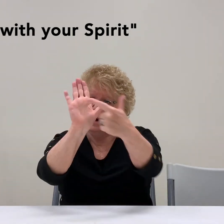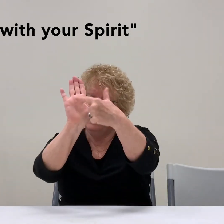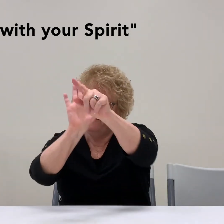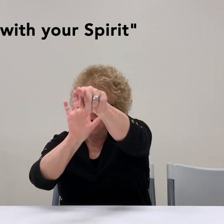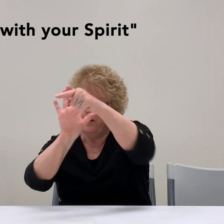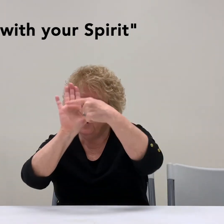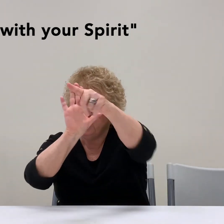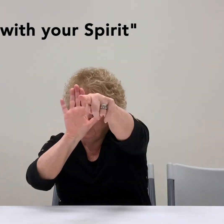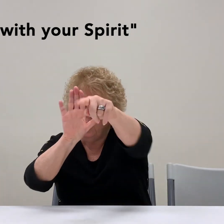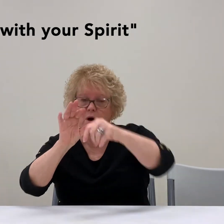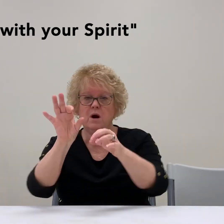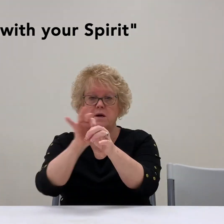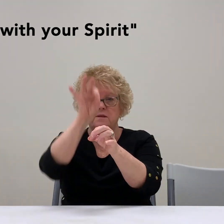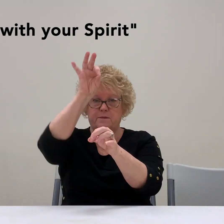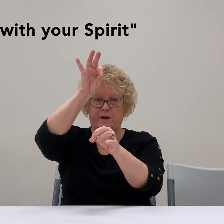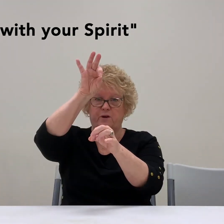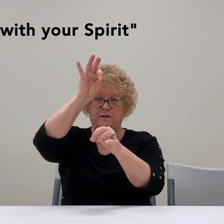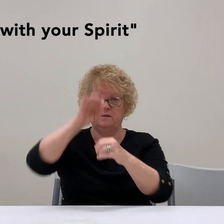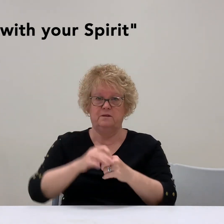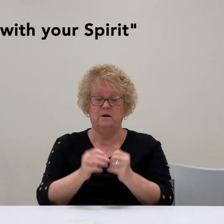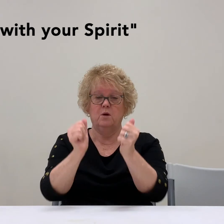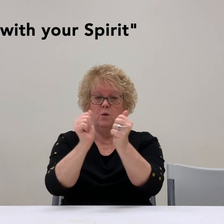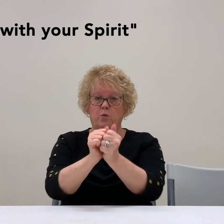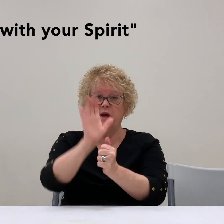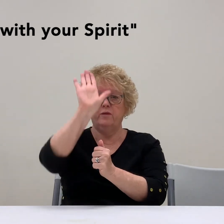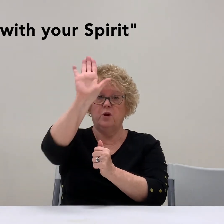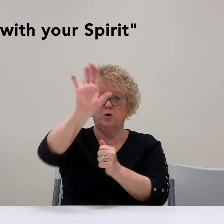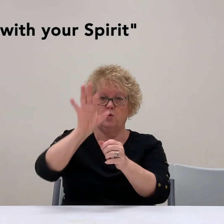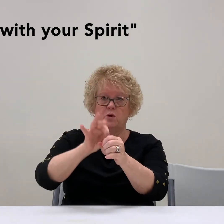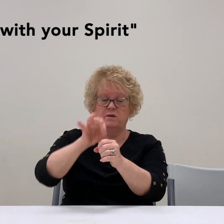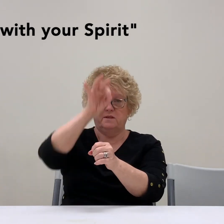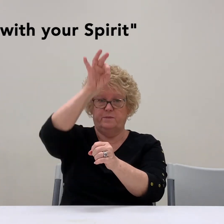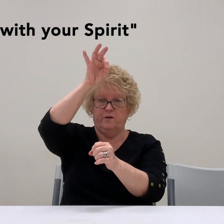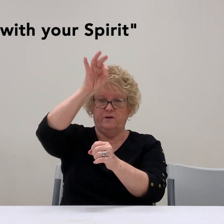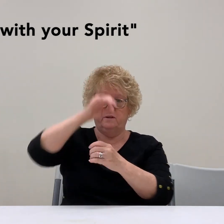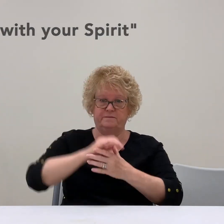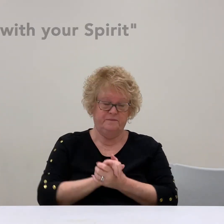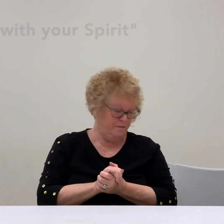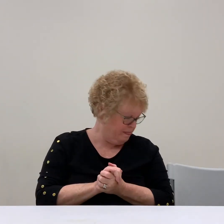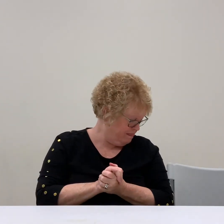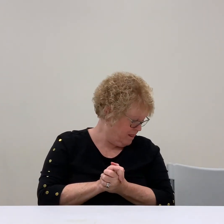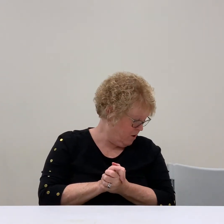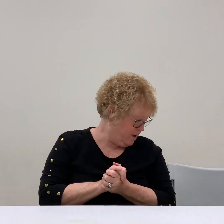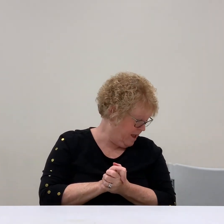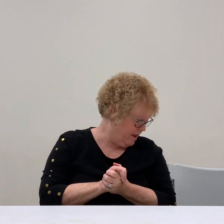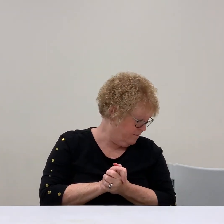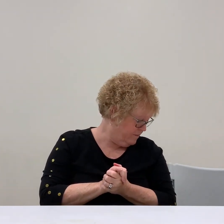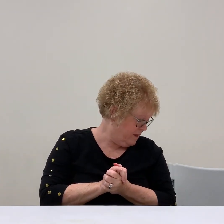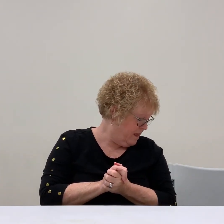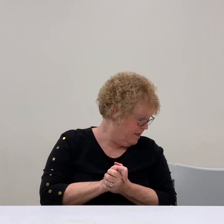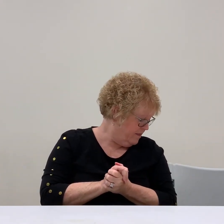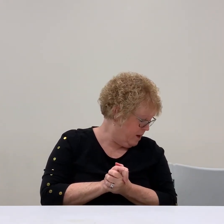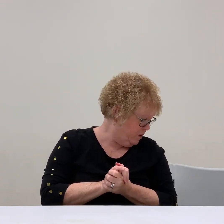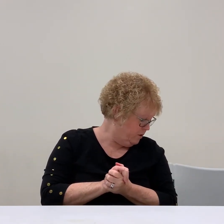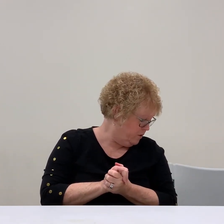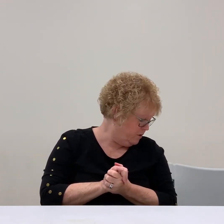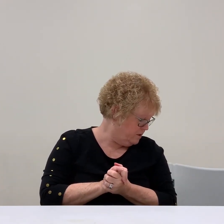father, your spirit. With your spirit. Okay. Then we learned,